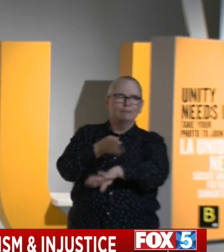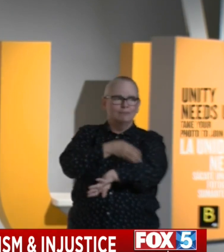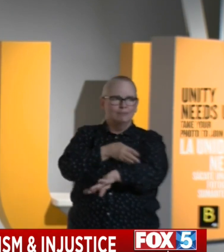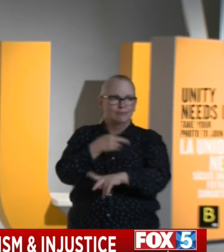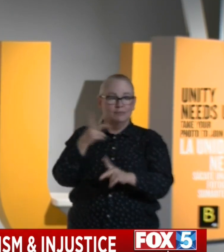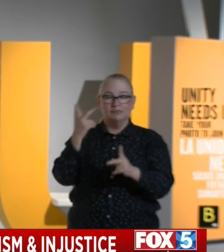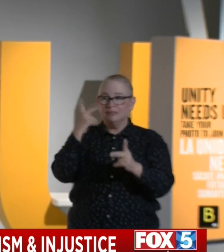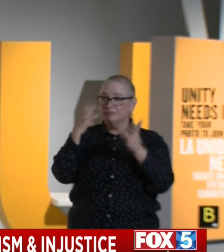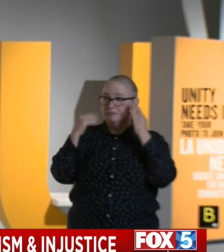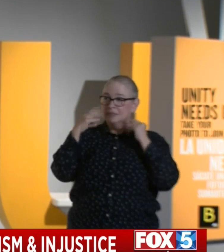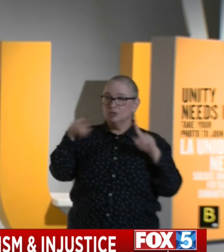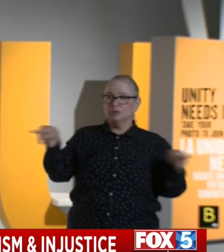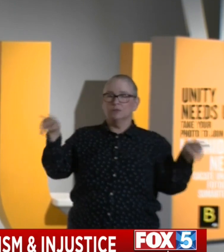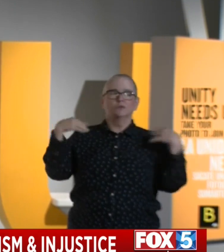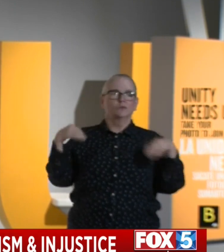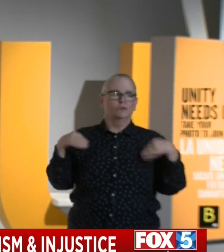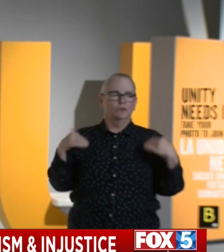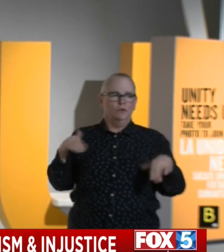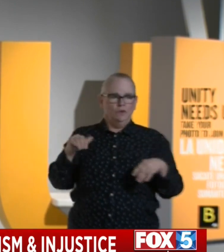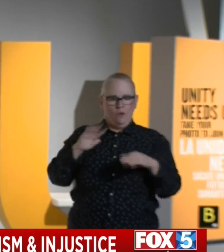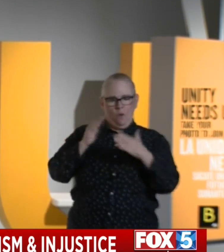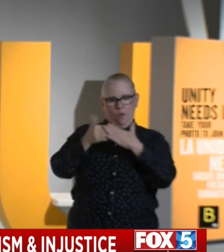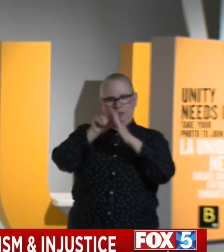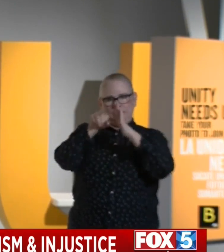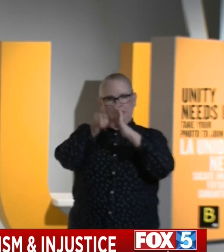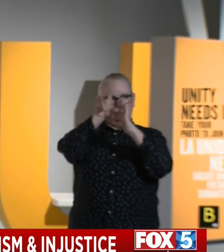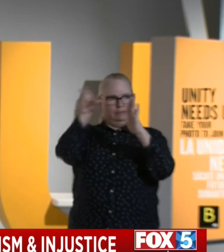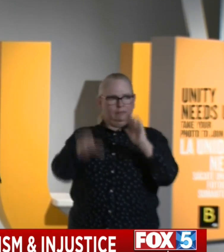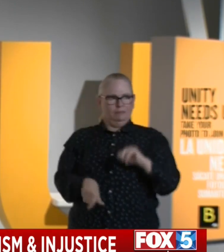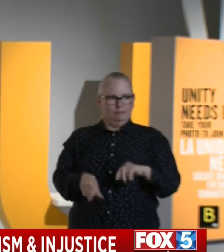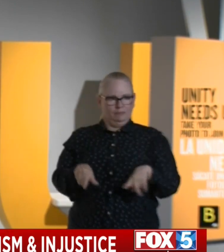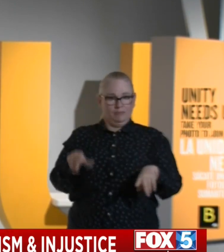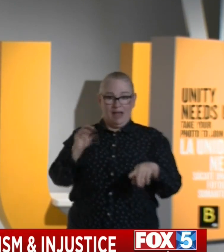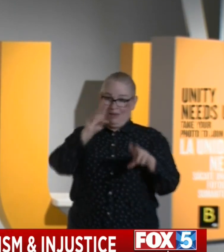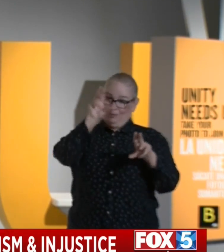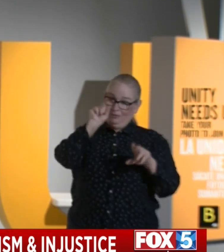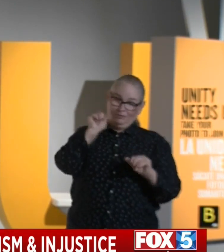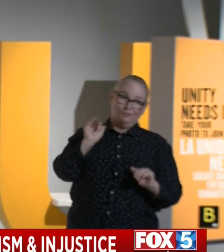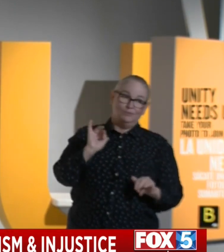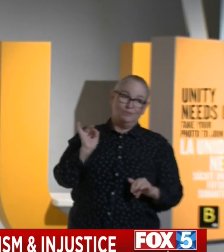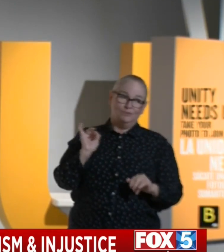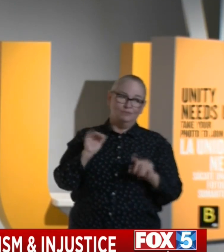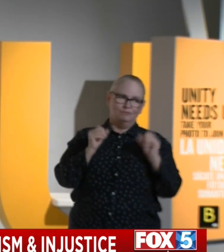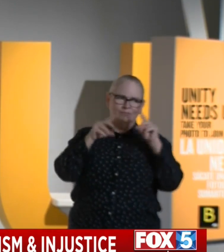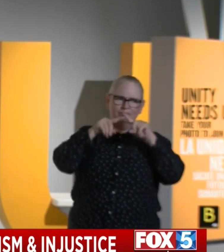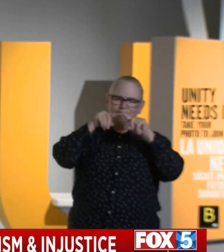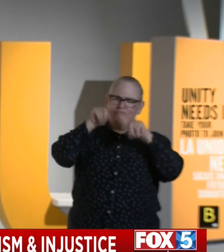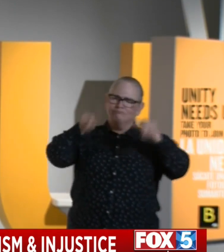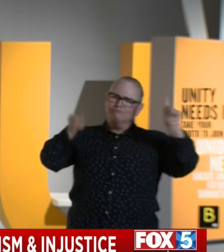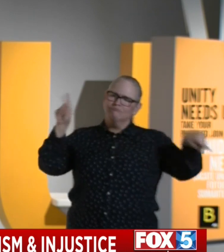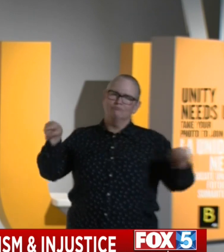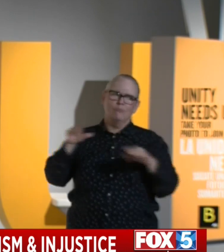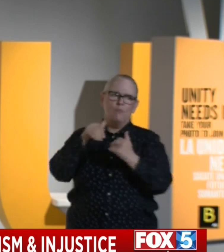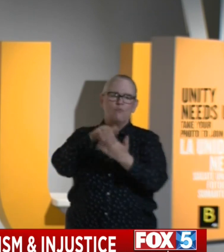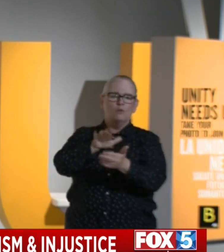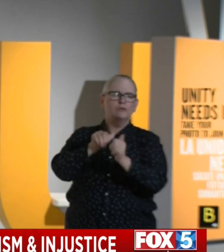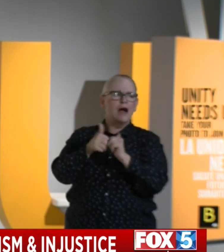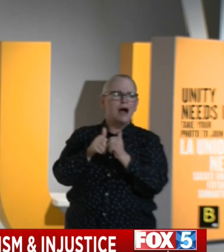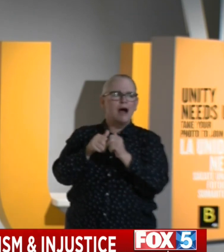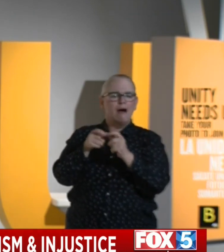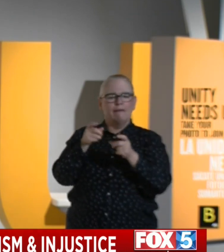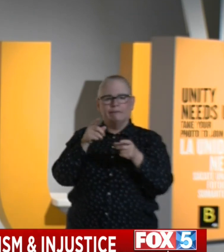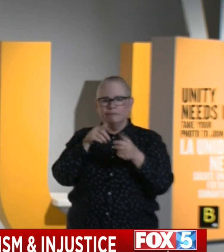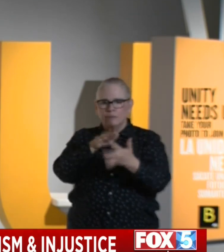all across the state and this nation as it relates to the disparities of approaches that exist around peaceful